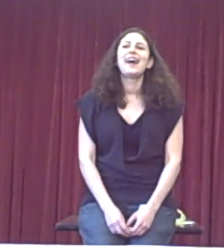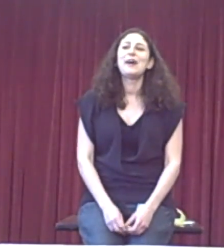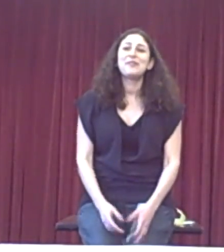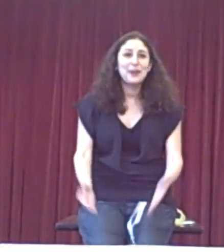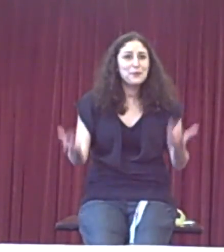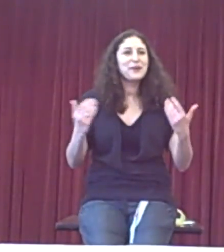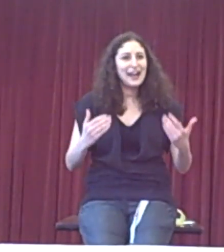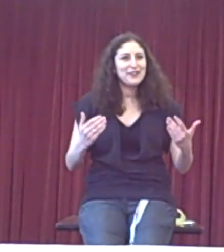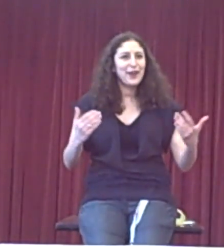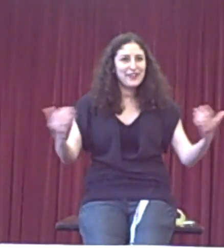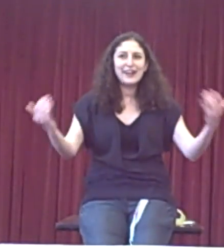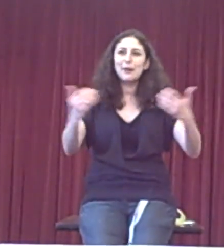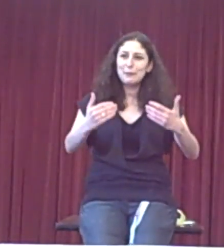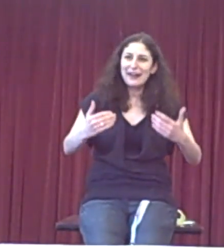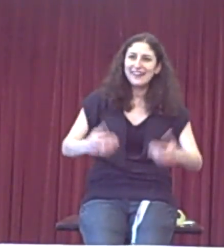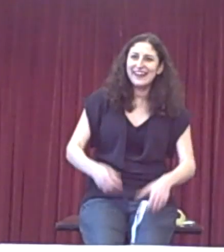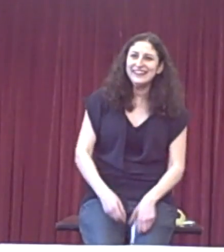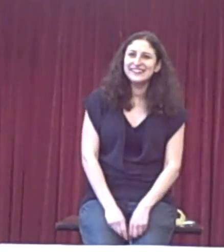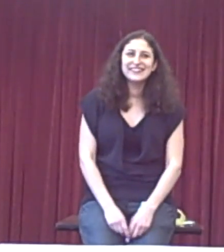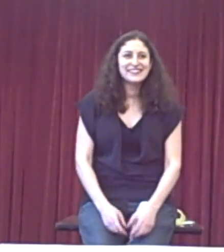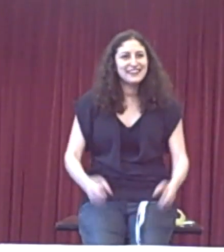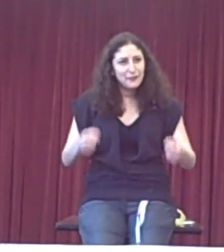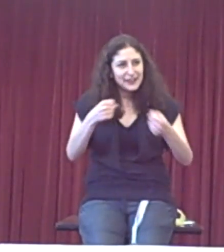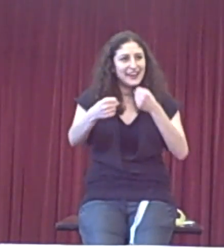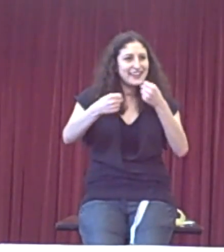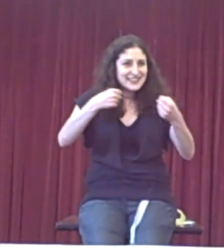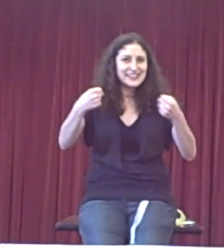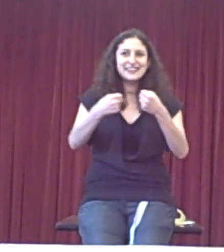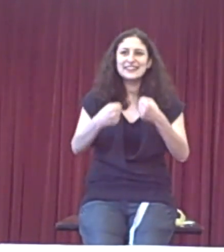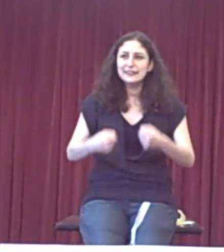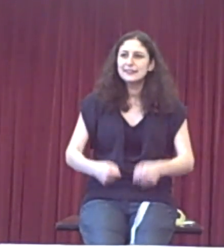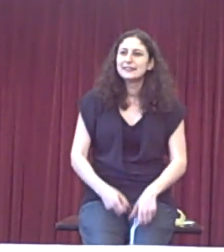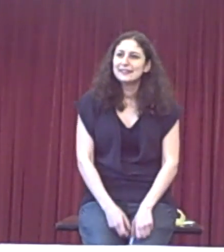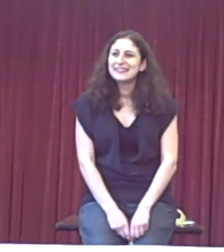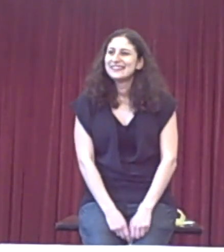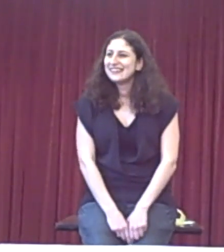Does anyone want to have a go and then are coming back at that? Now we're getting into, you know...